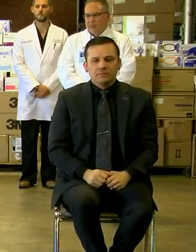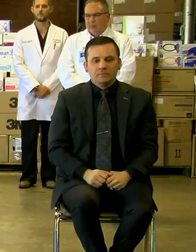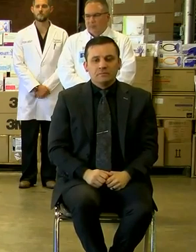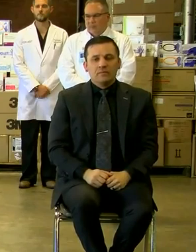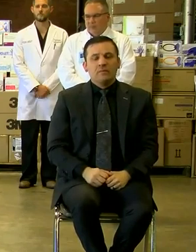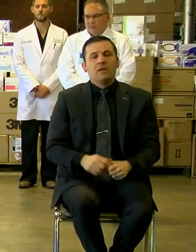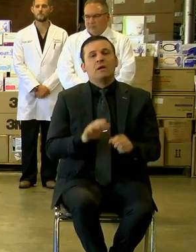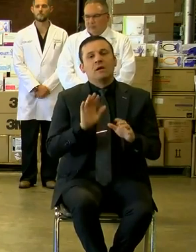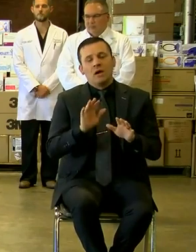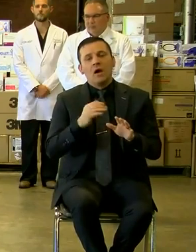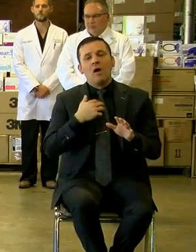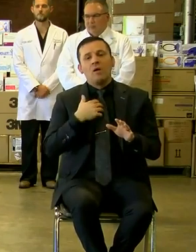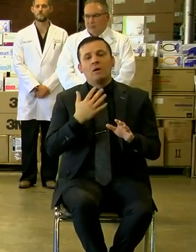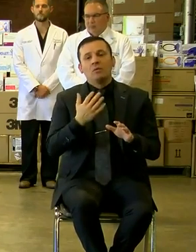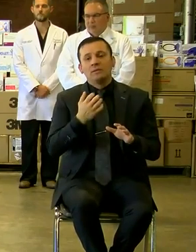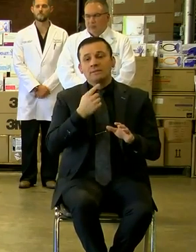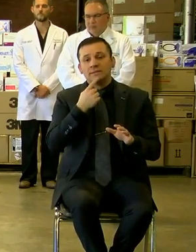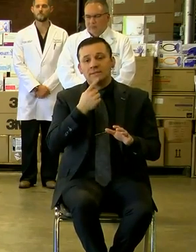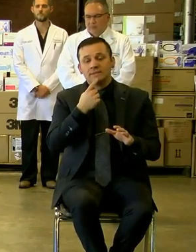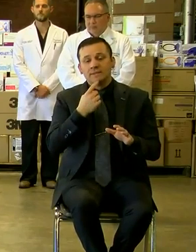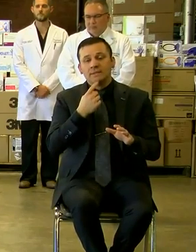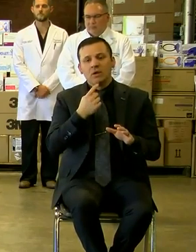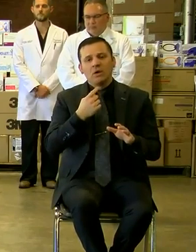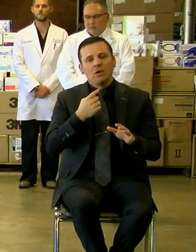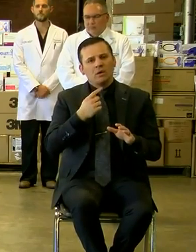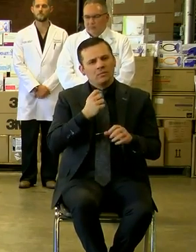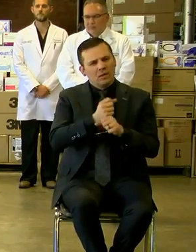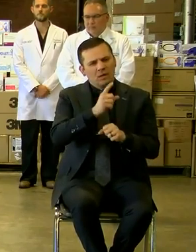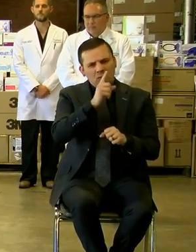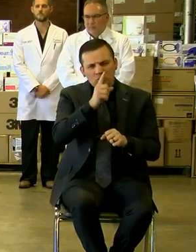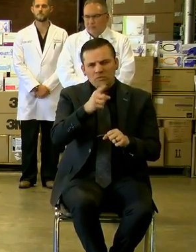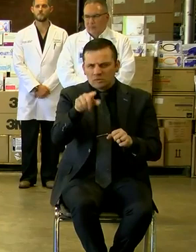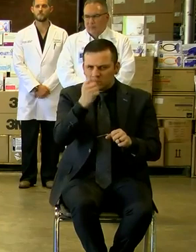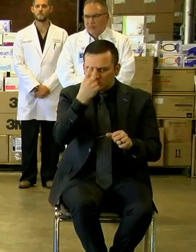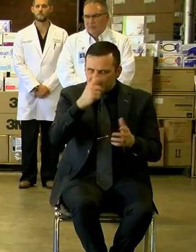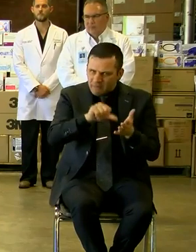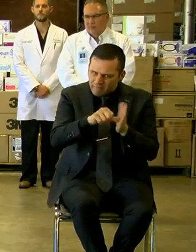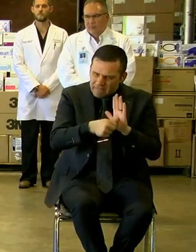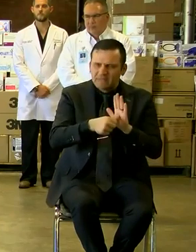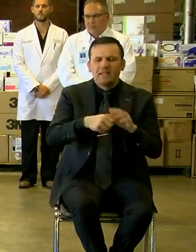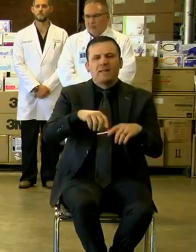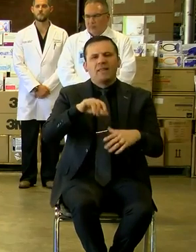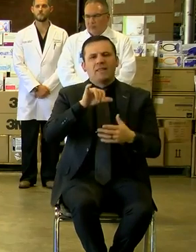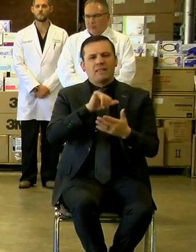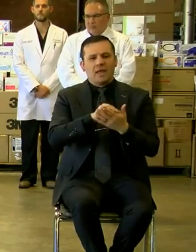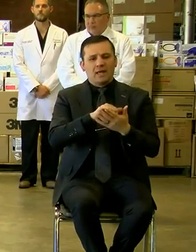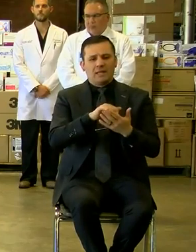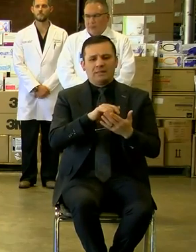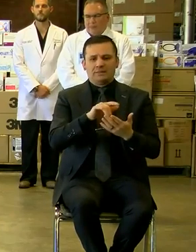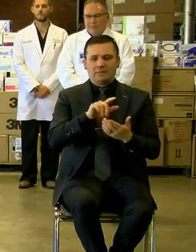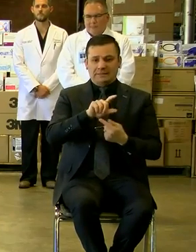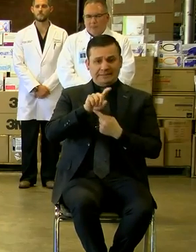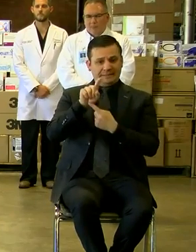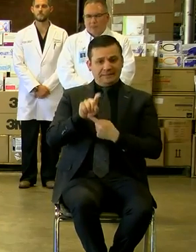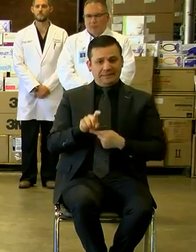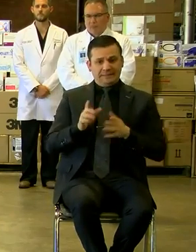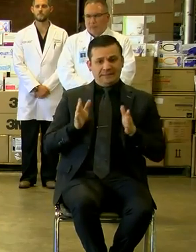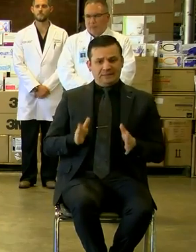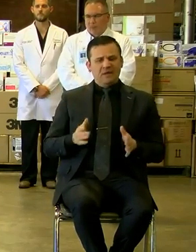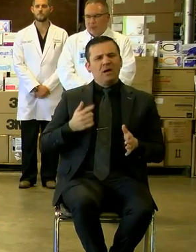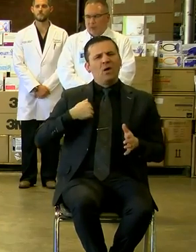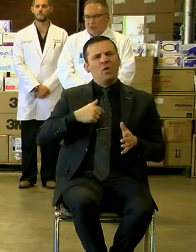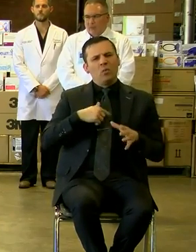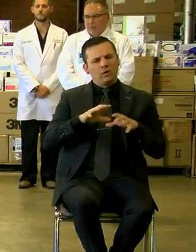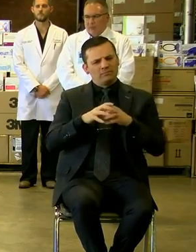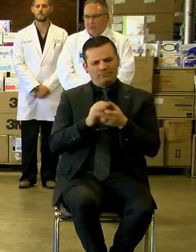let me just say that we want to emphasize that as Texans, we're all in this